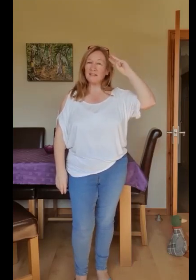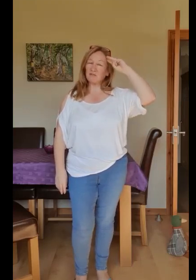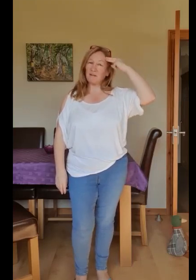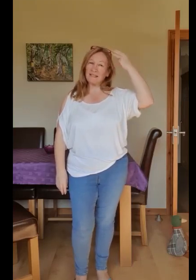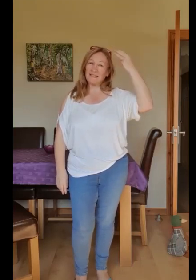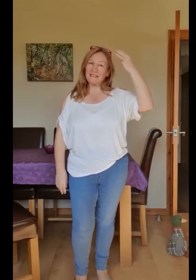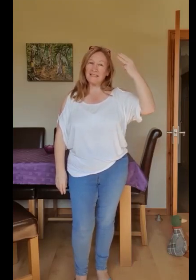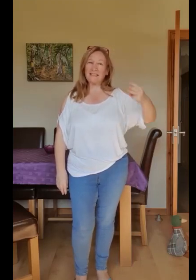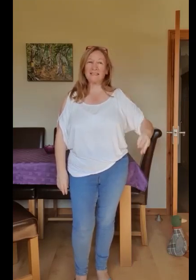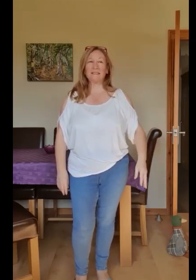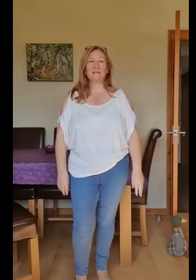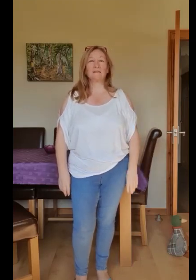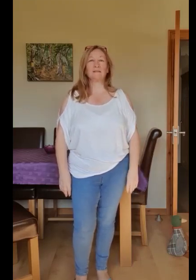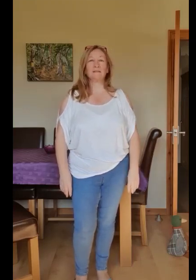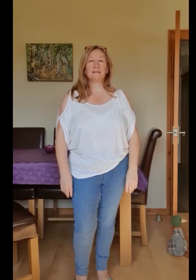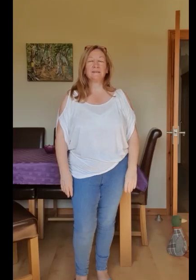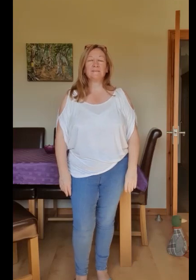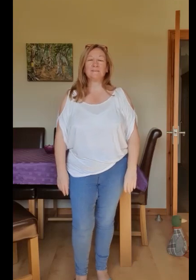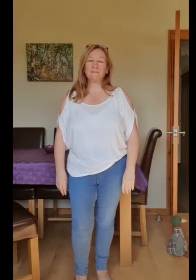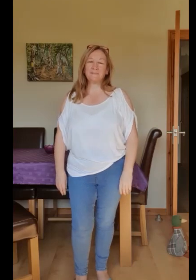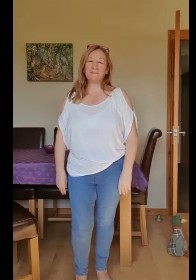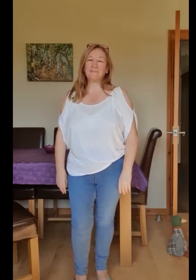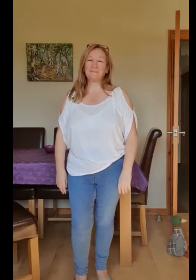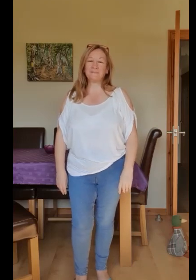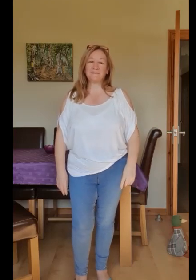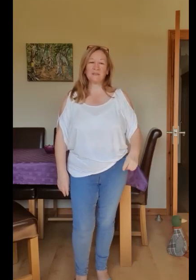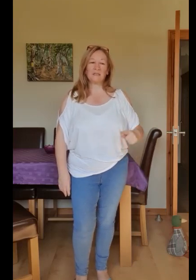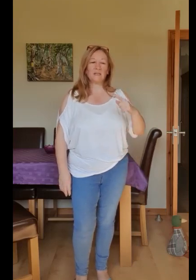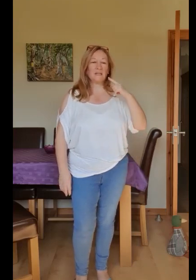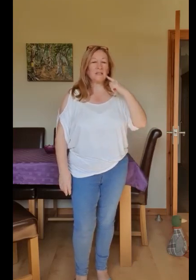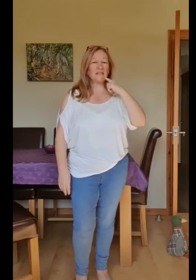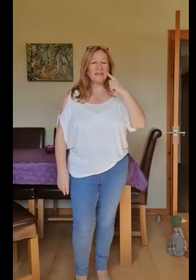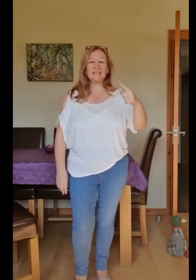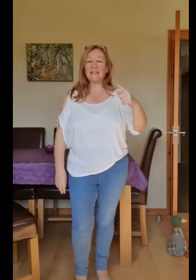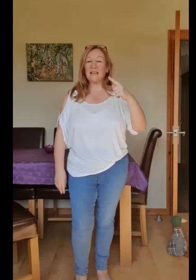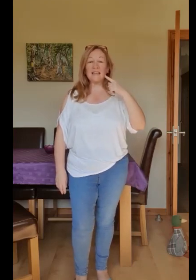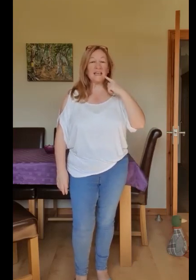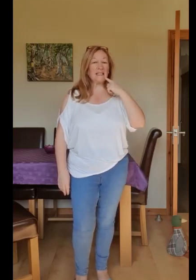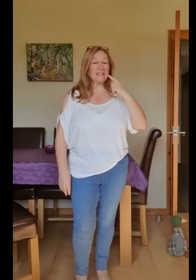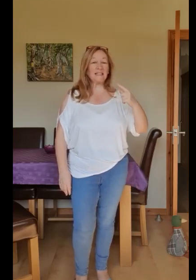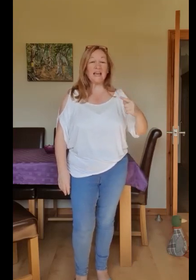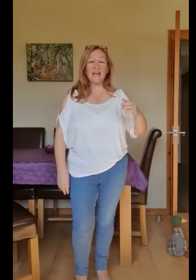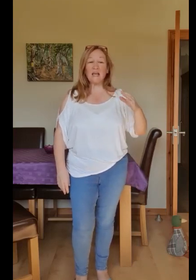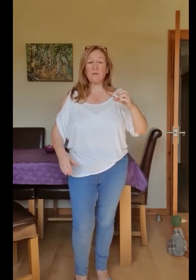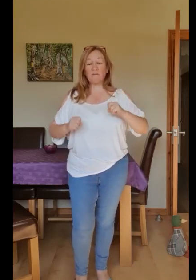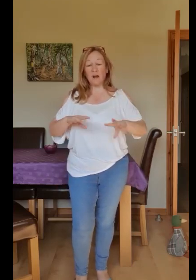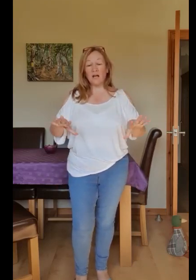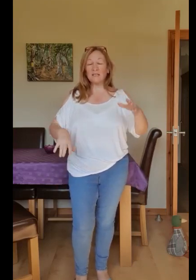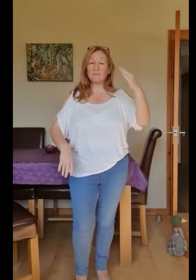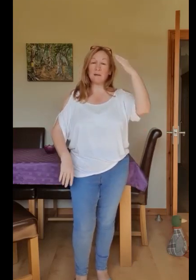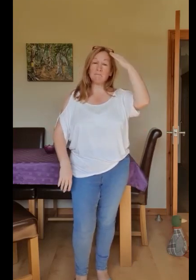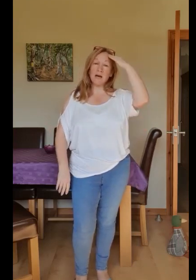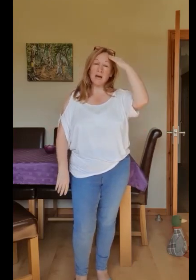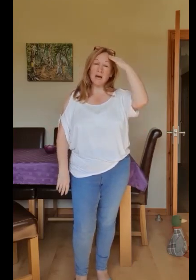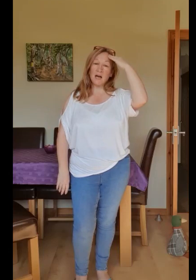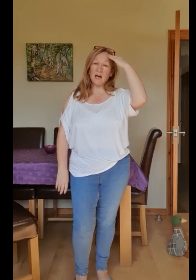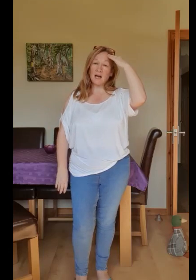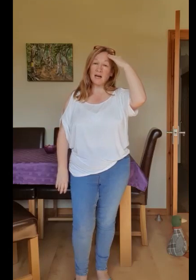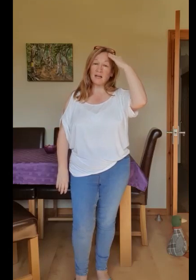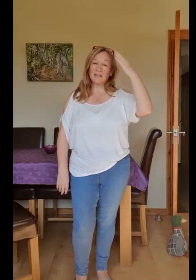crazy, they can say, they can say I've lost my mind,